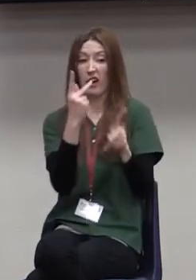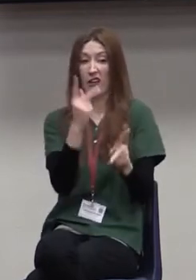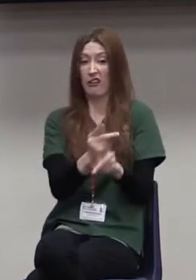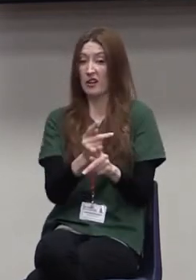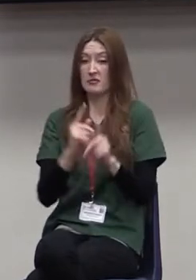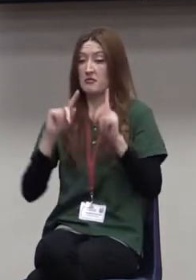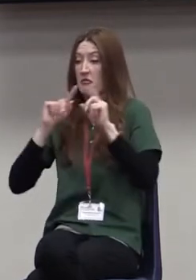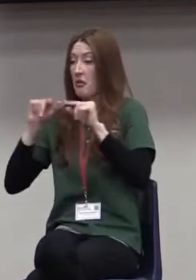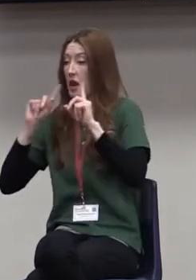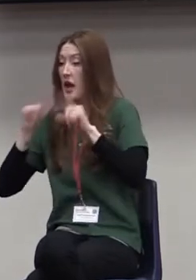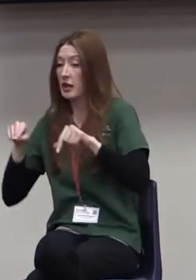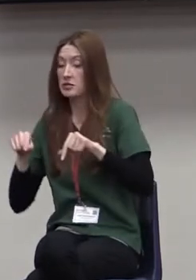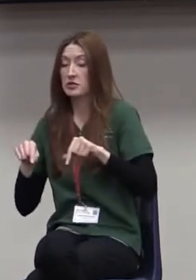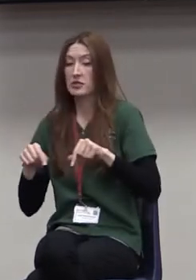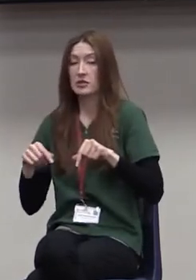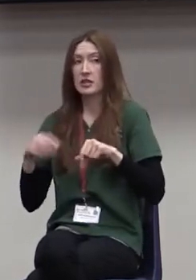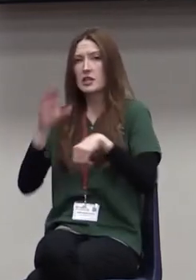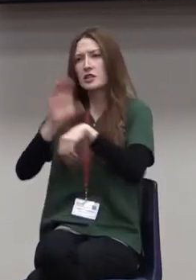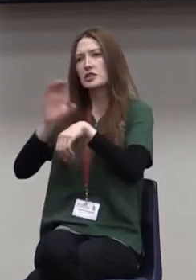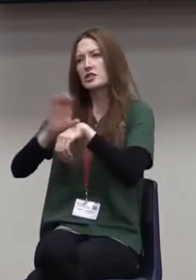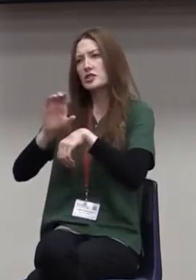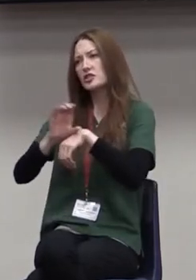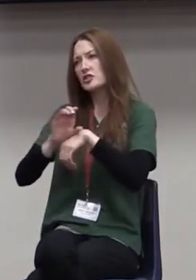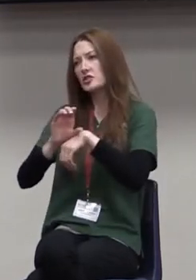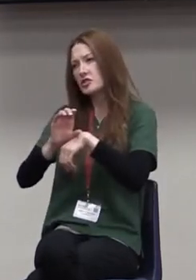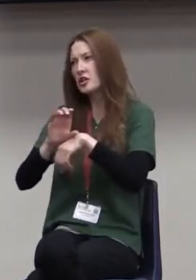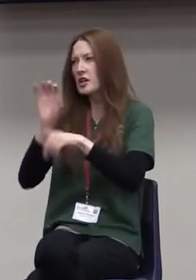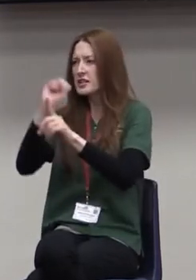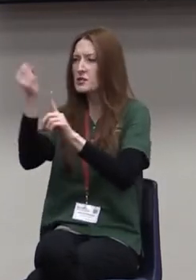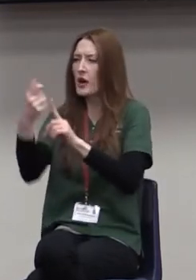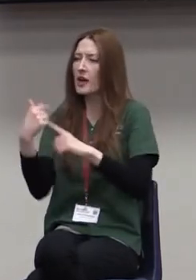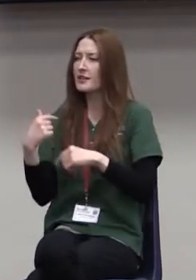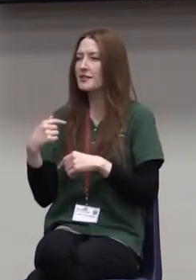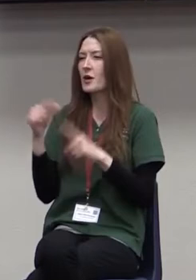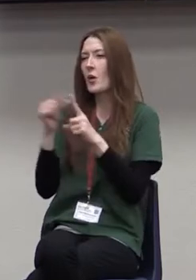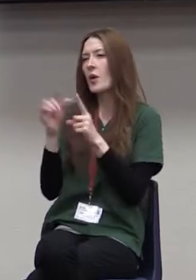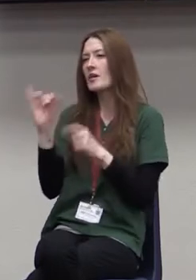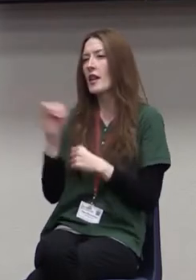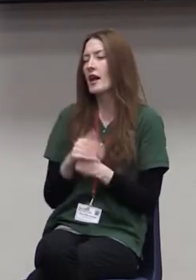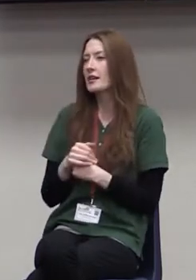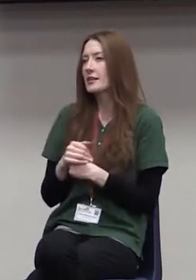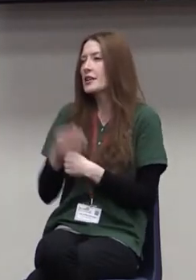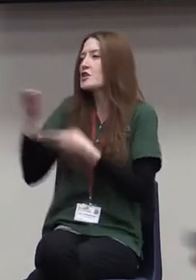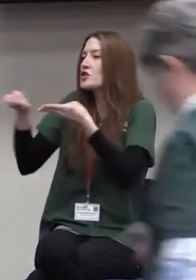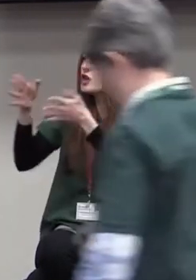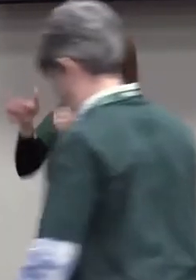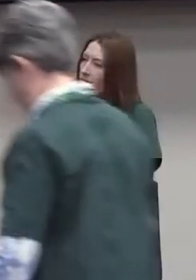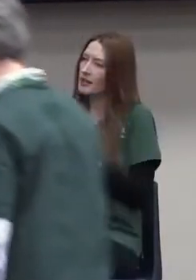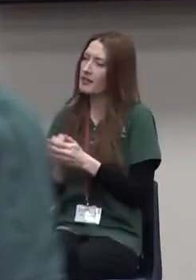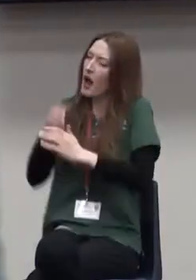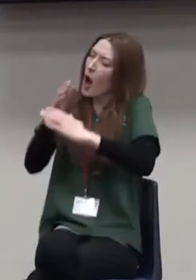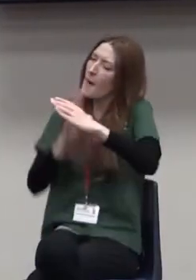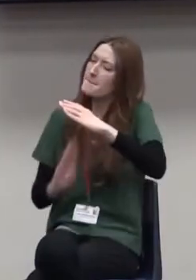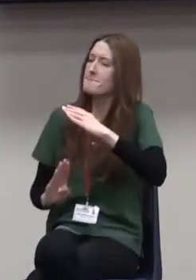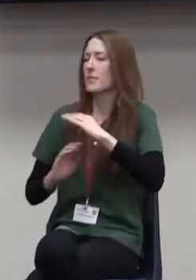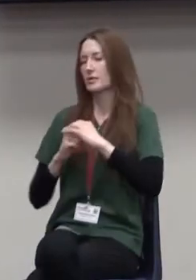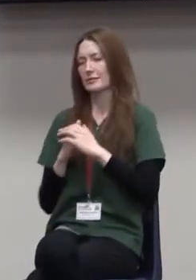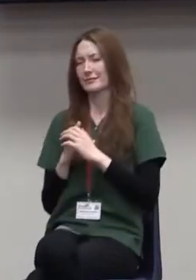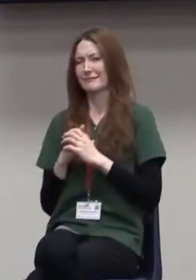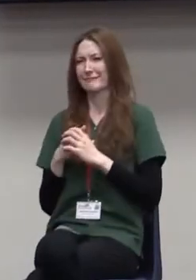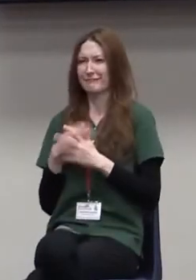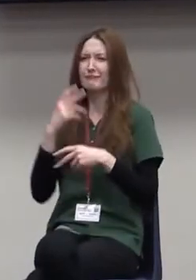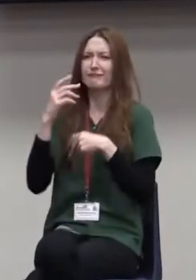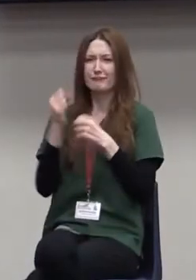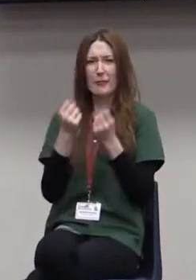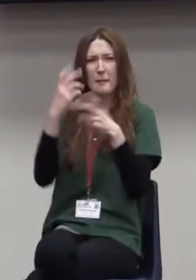that in a church setting, you're going to get things like servant. You're going to get words like humble or humility. There are all kinds of